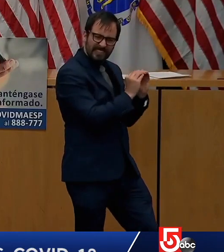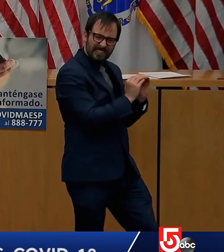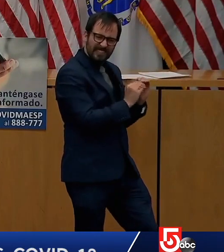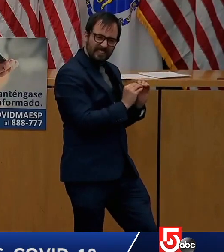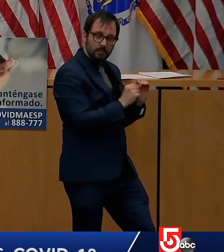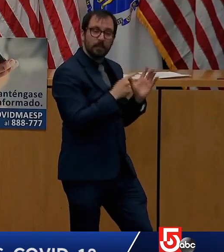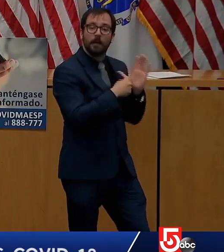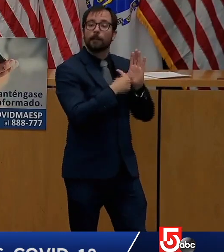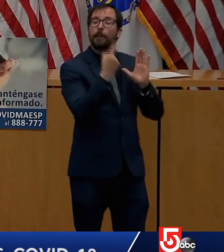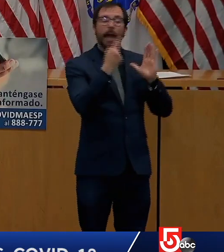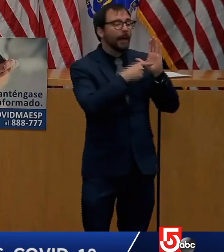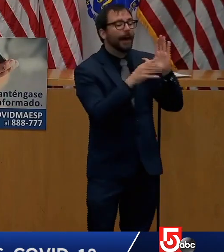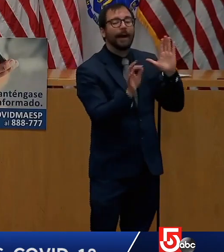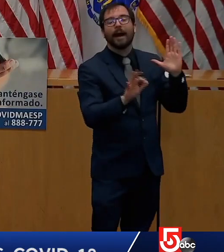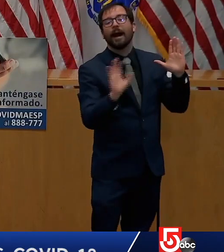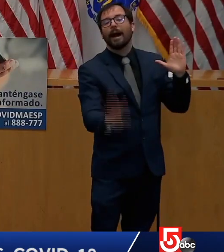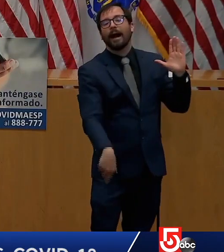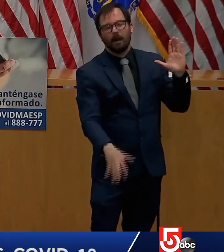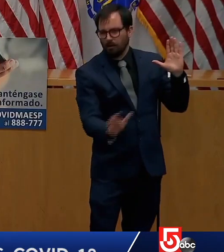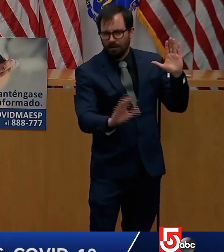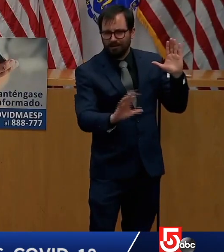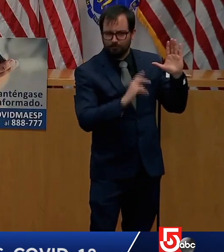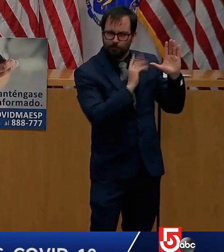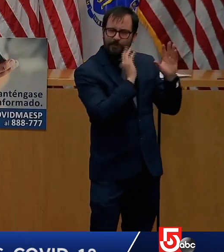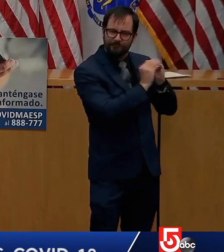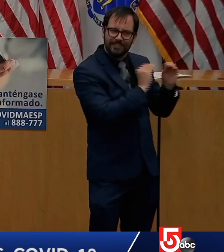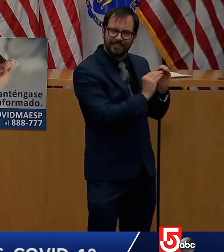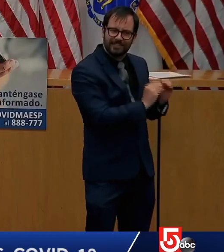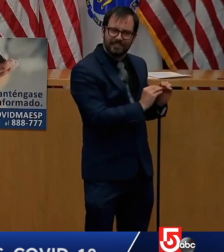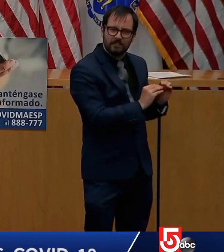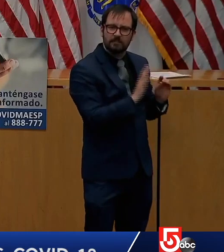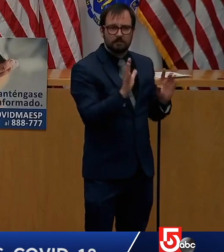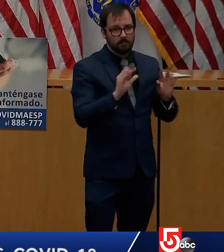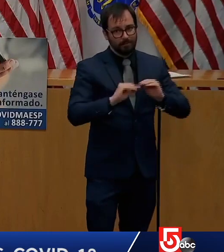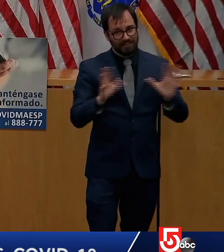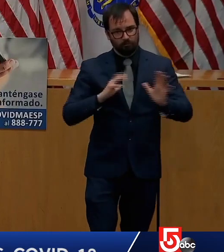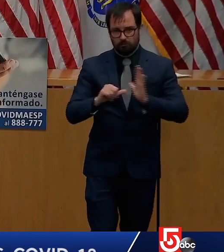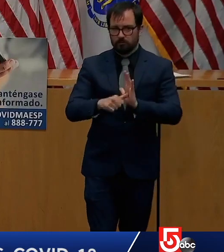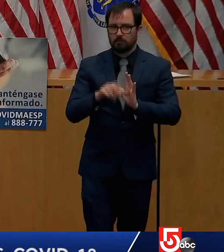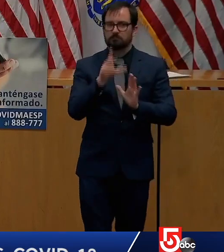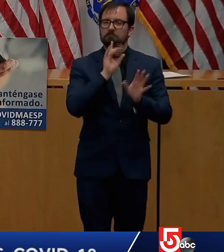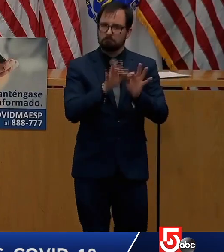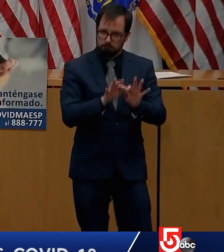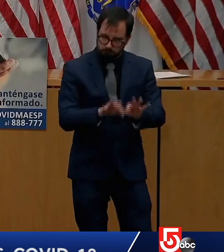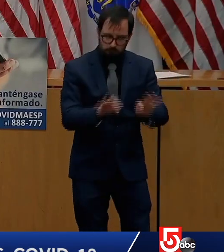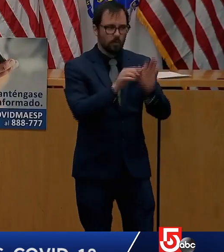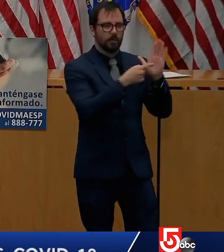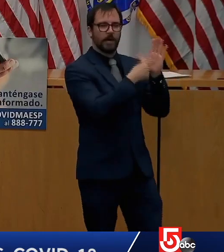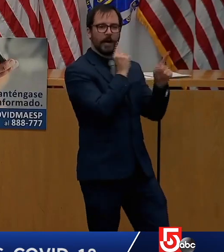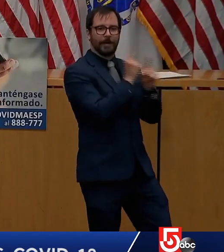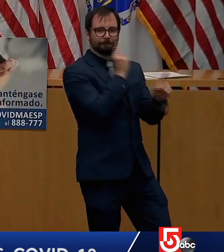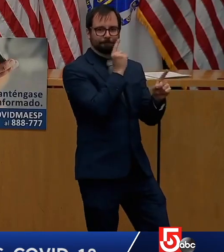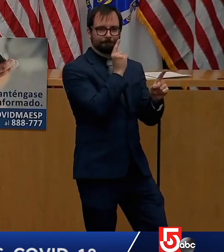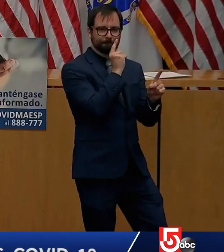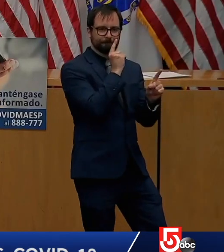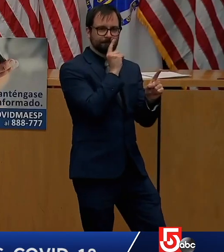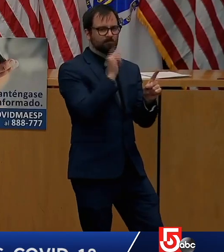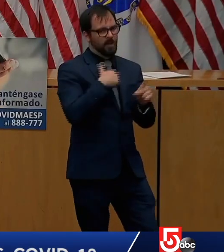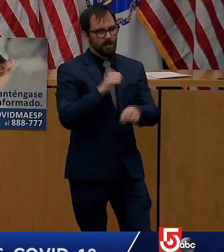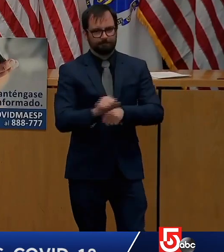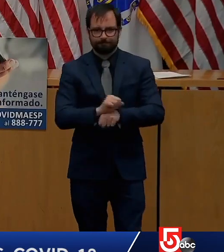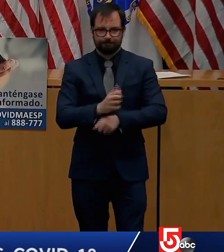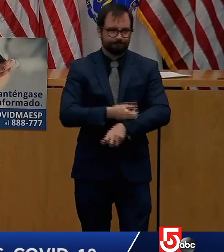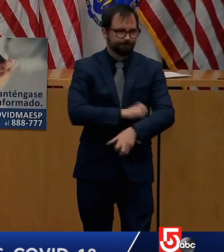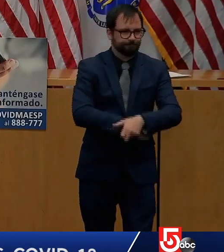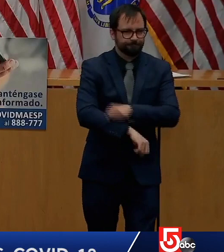how important it is to get data correct. But the data, the data around the percentages is accurate.